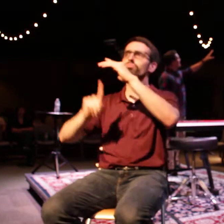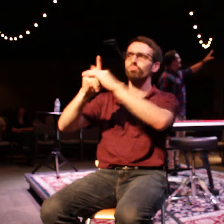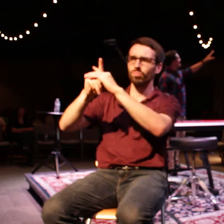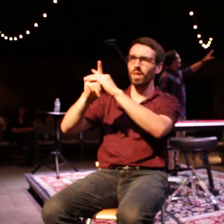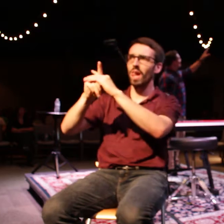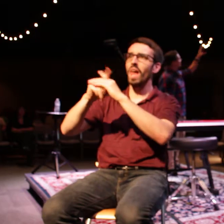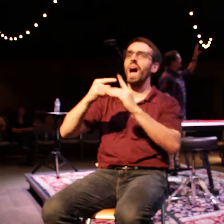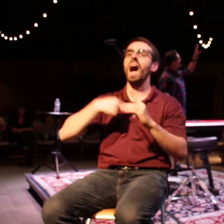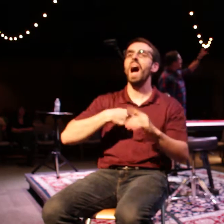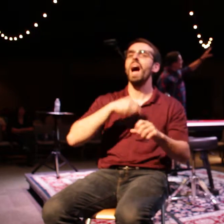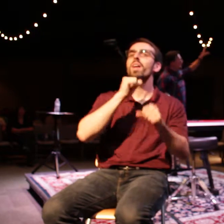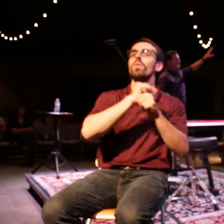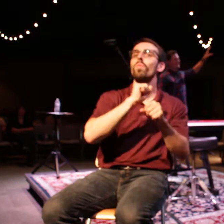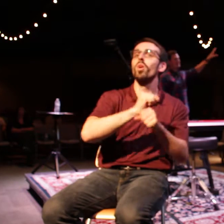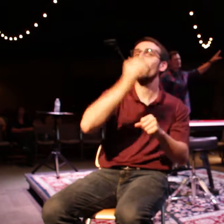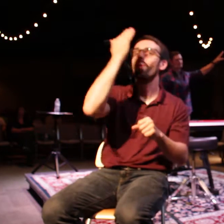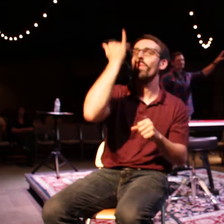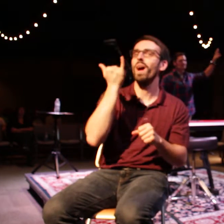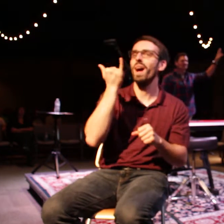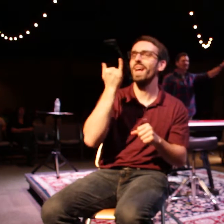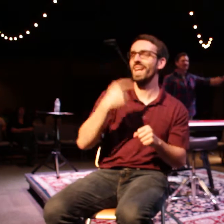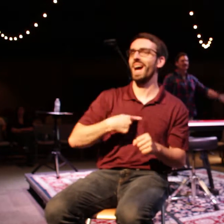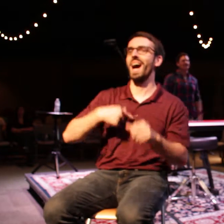I can impact others for the kingdom.